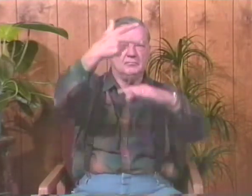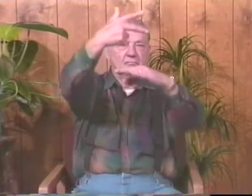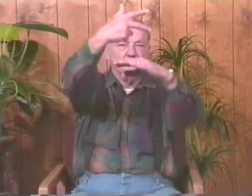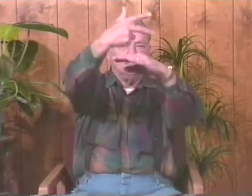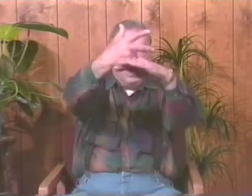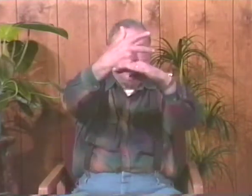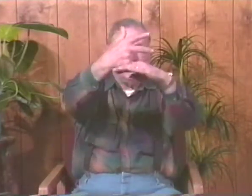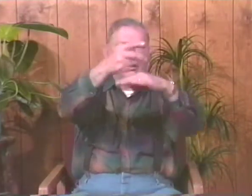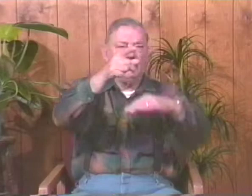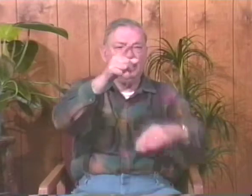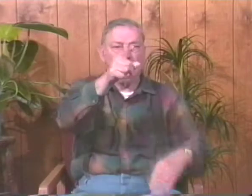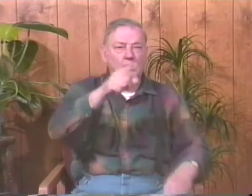parked there.